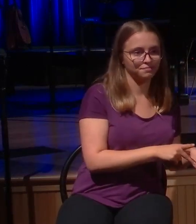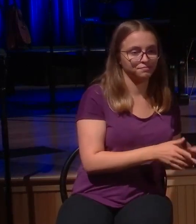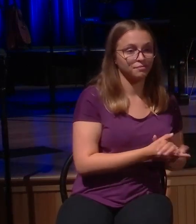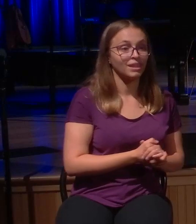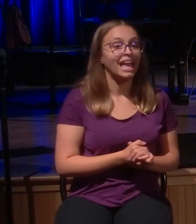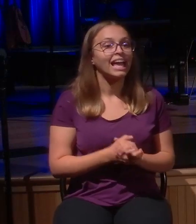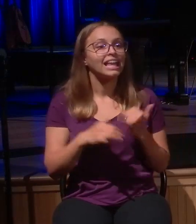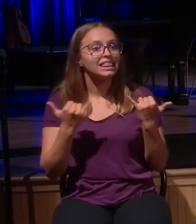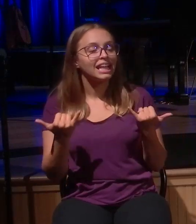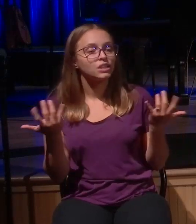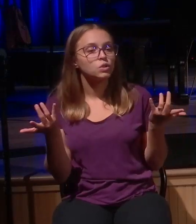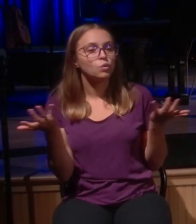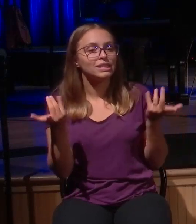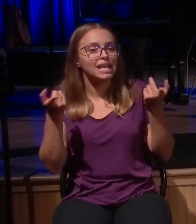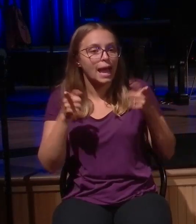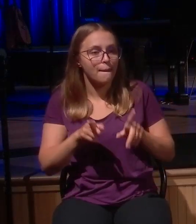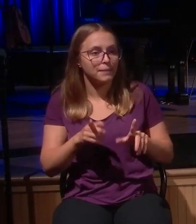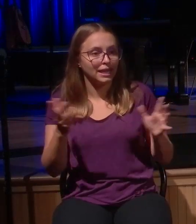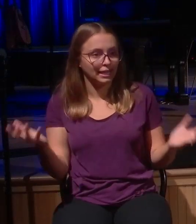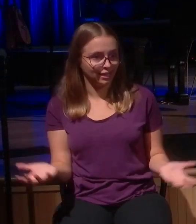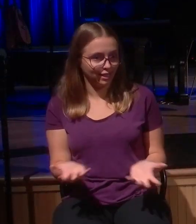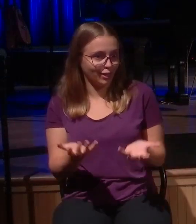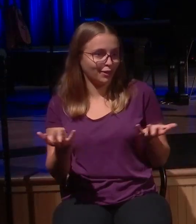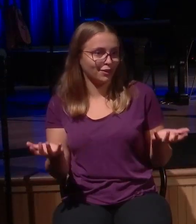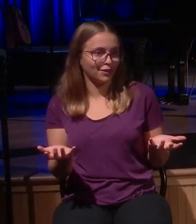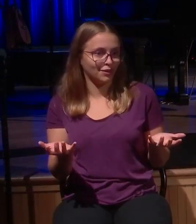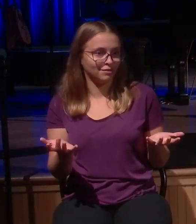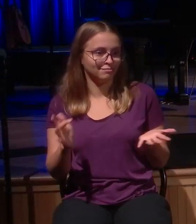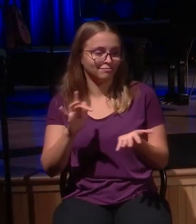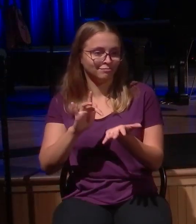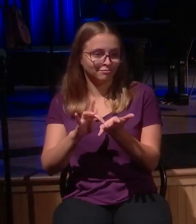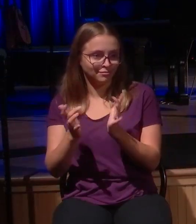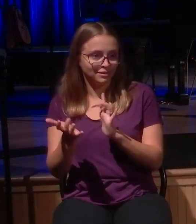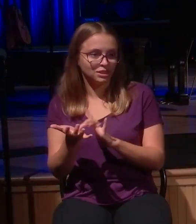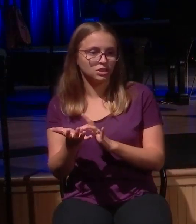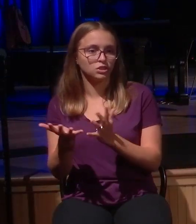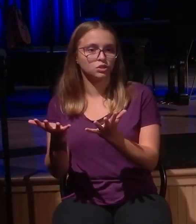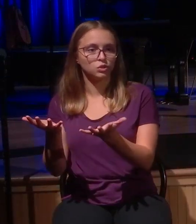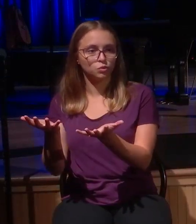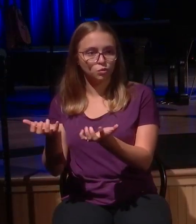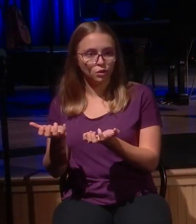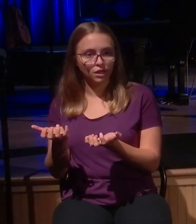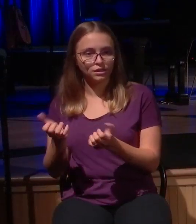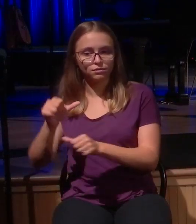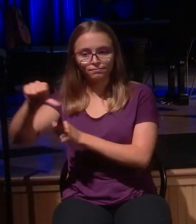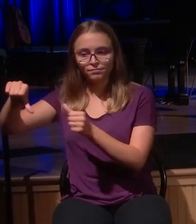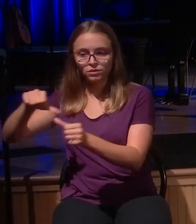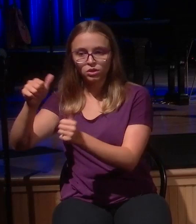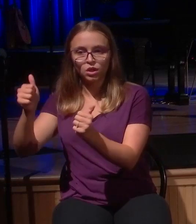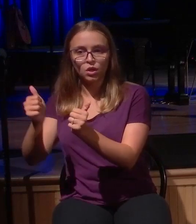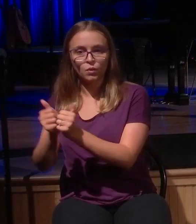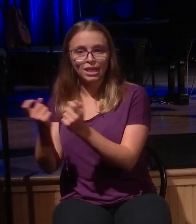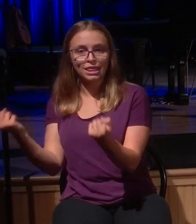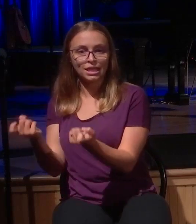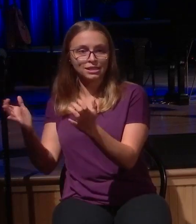they recognize their need for a savior, oftentimes more than the fake and pretend everything's okay religious person. And so there we have it.